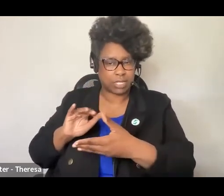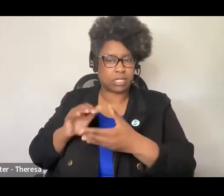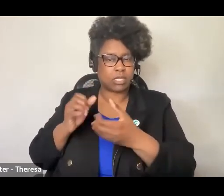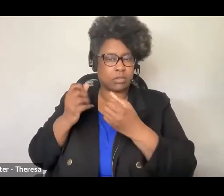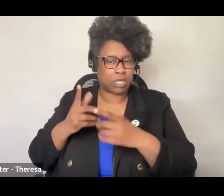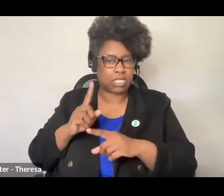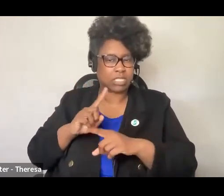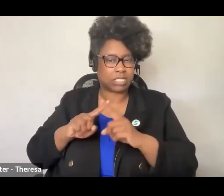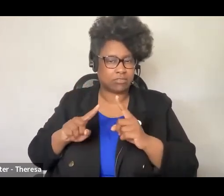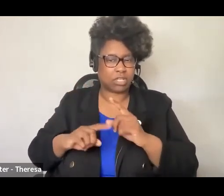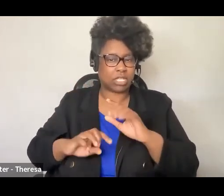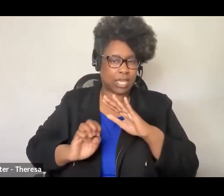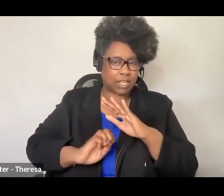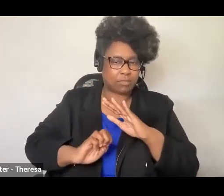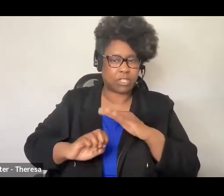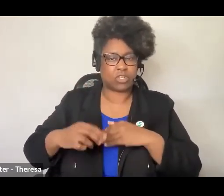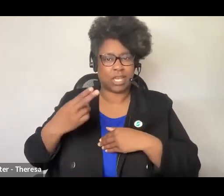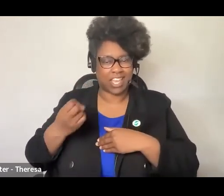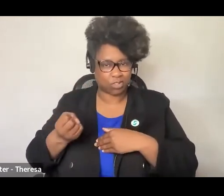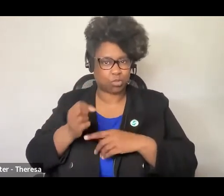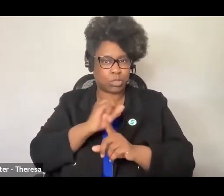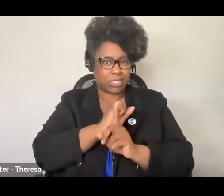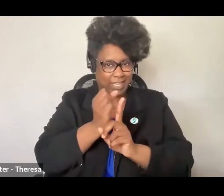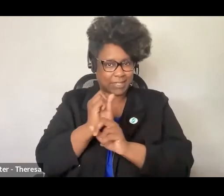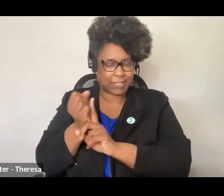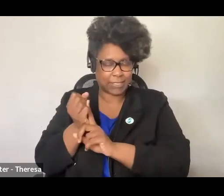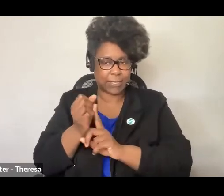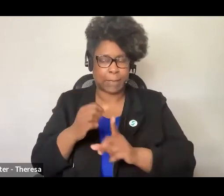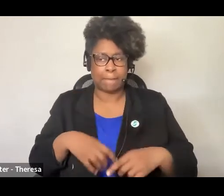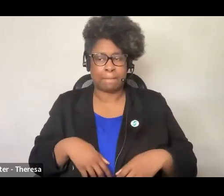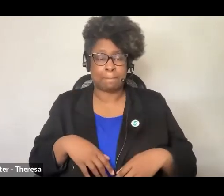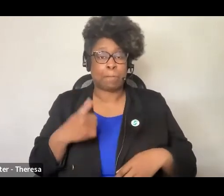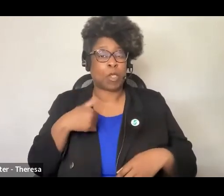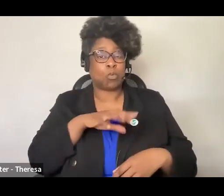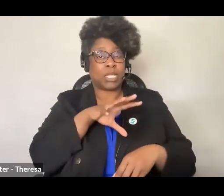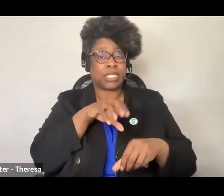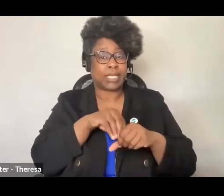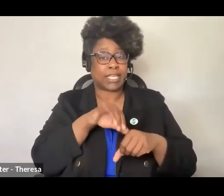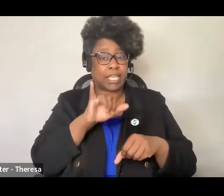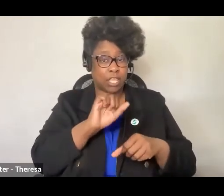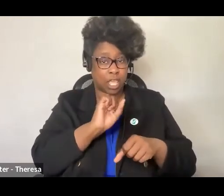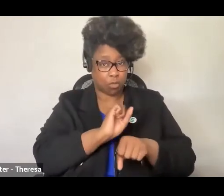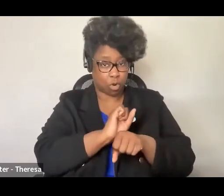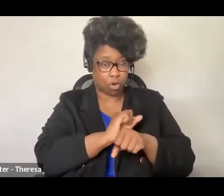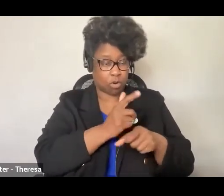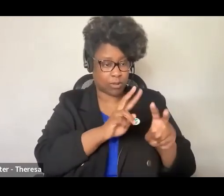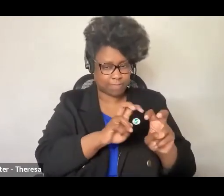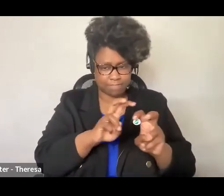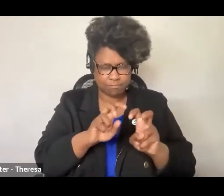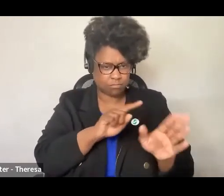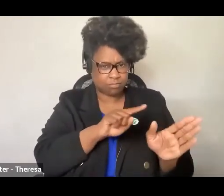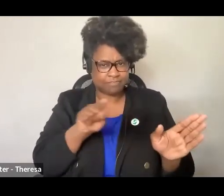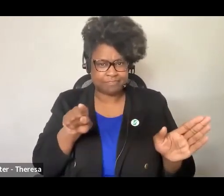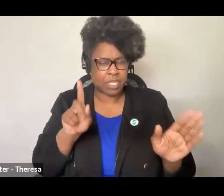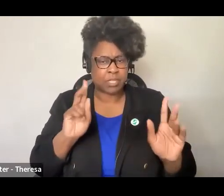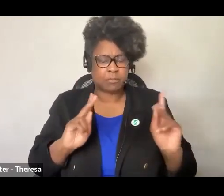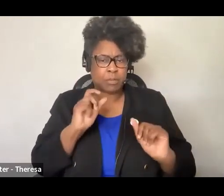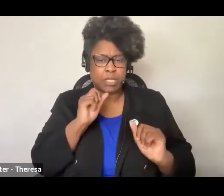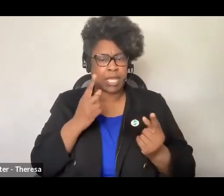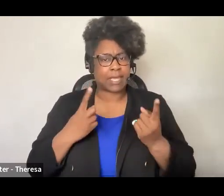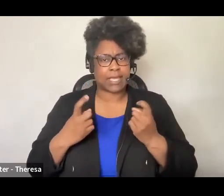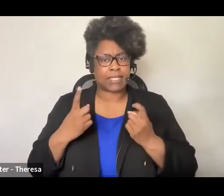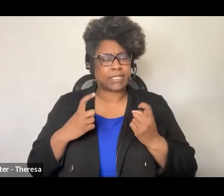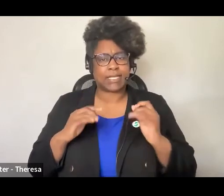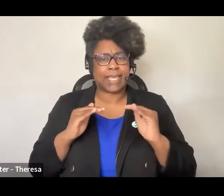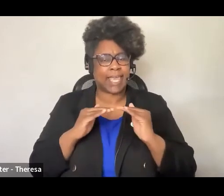school settings. As we engaged in this work, we noticed that few people were asking equity questions about data use.